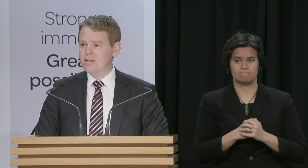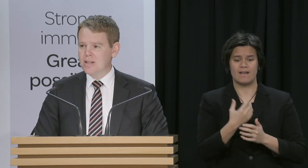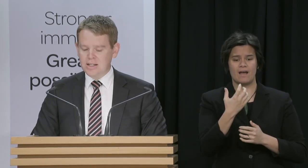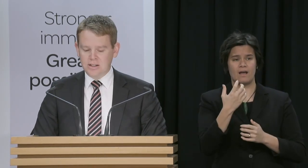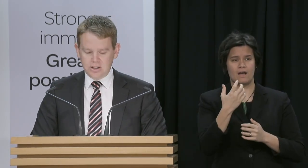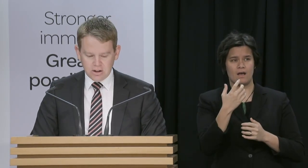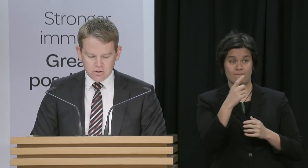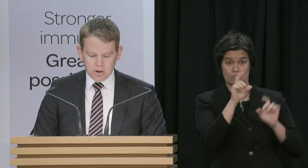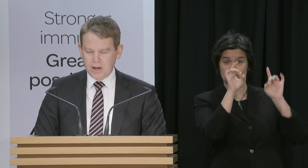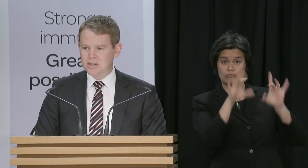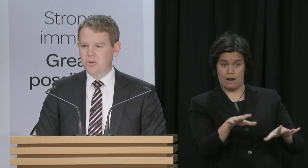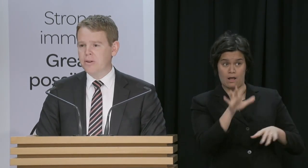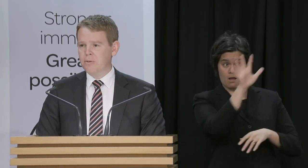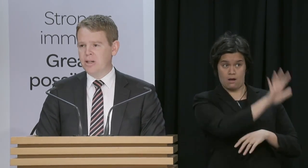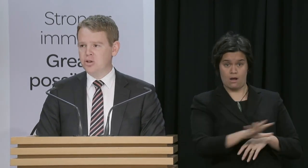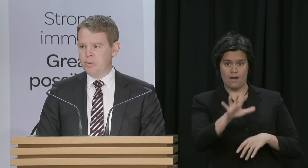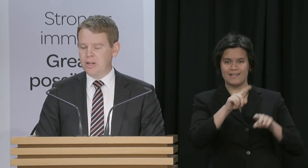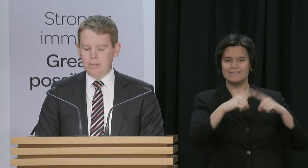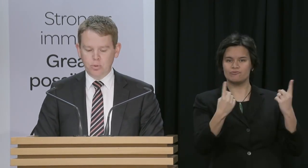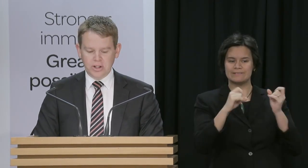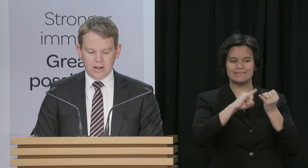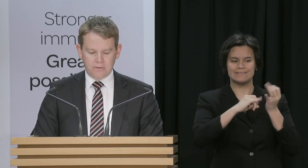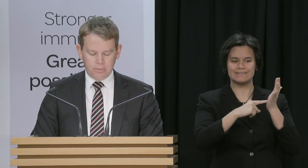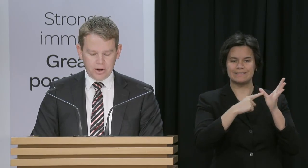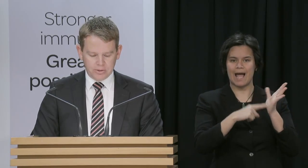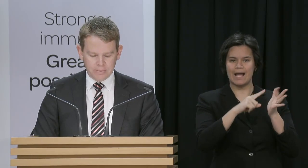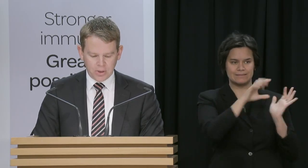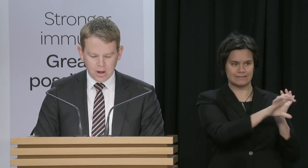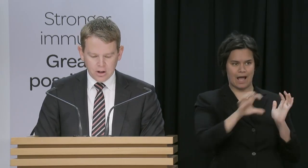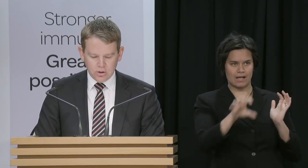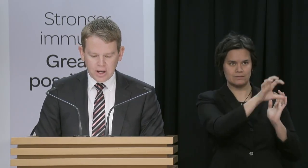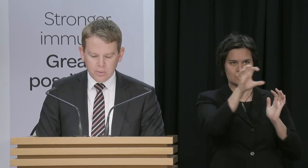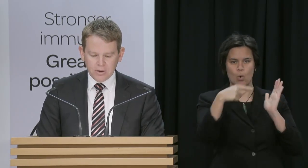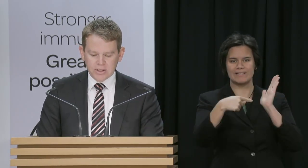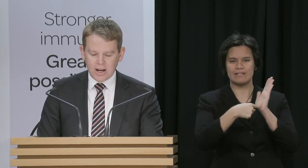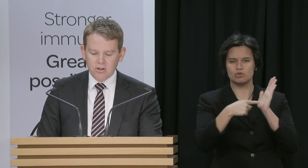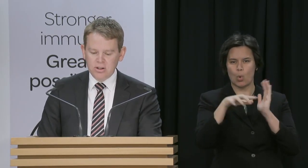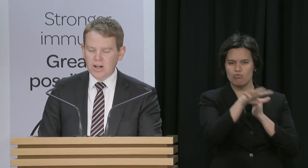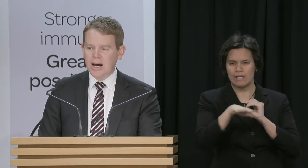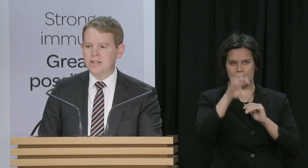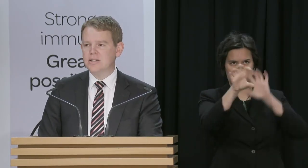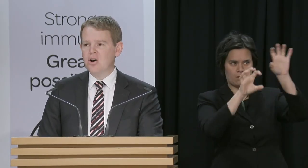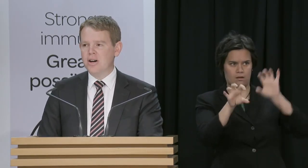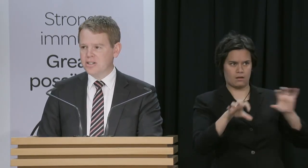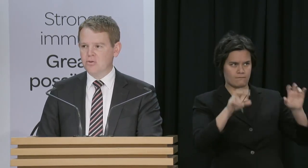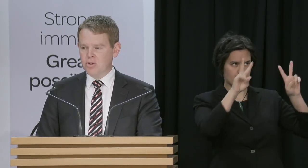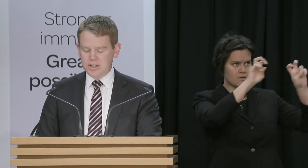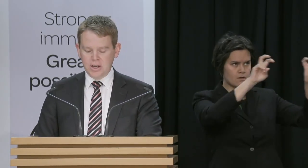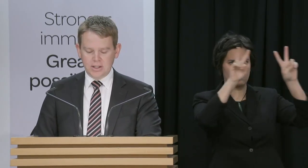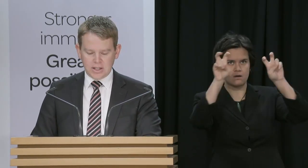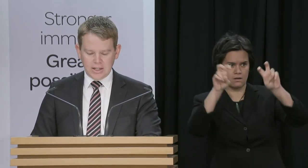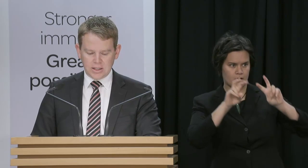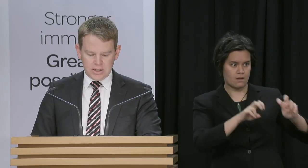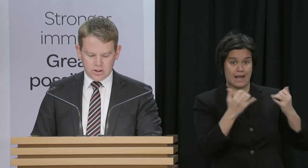each state and territory, based on the information we've been able to get from those. New South Wales is currently regarded as the highest